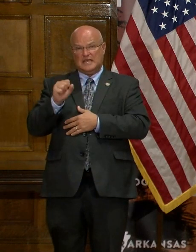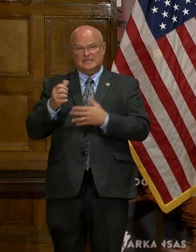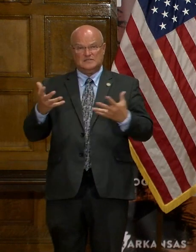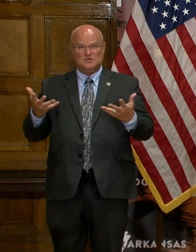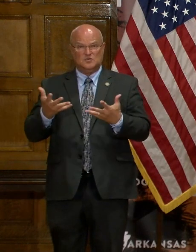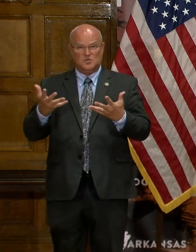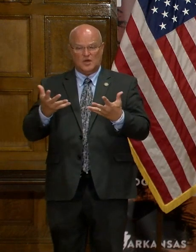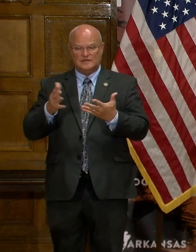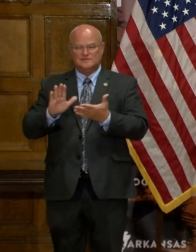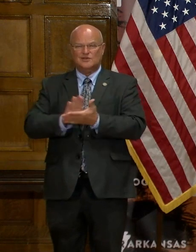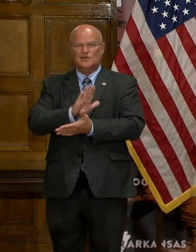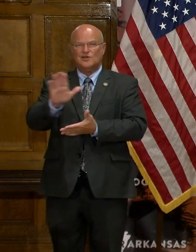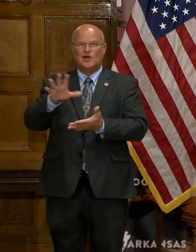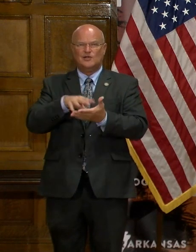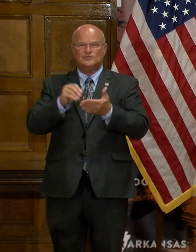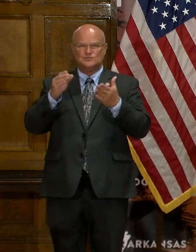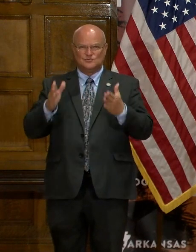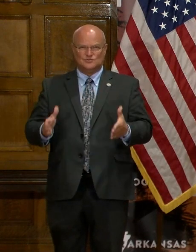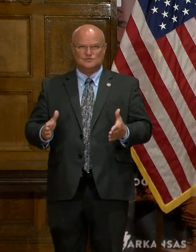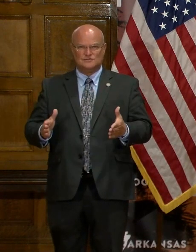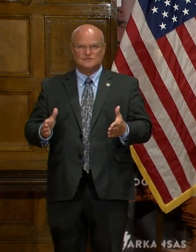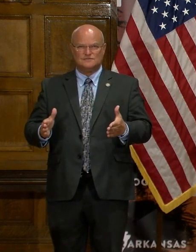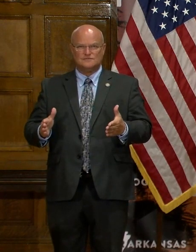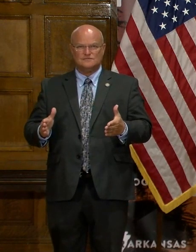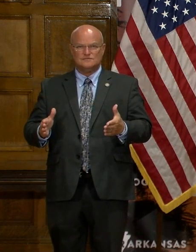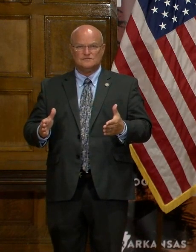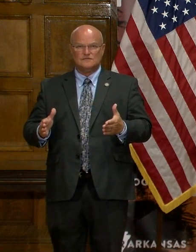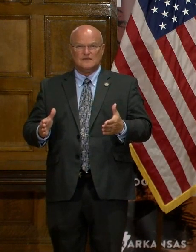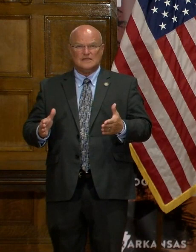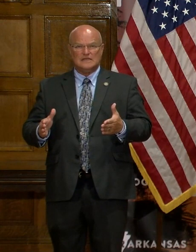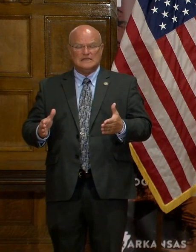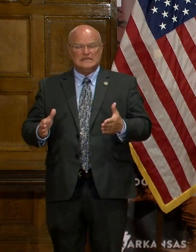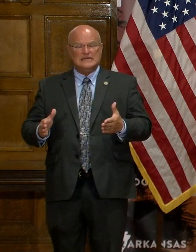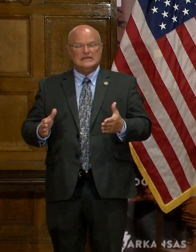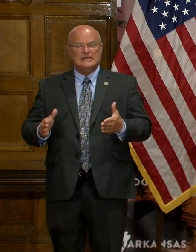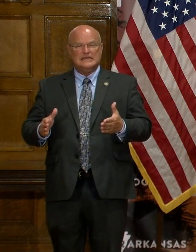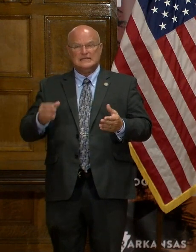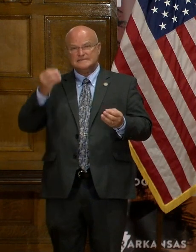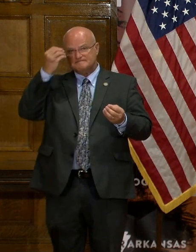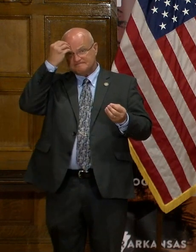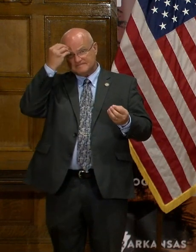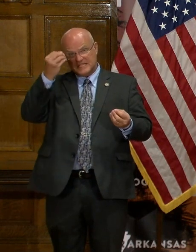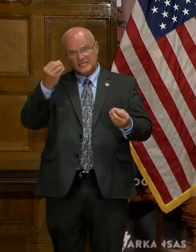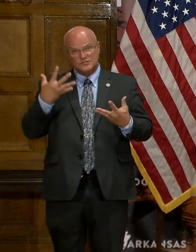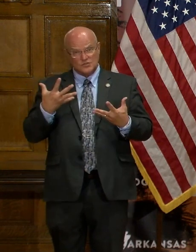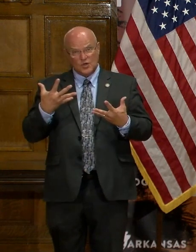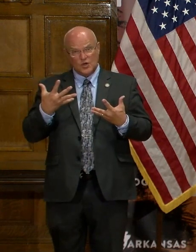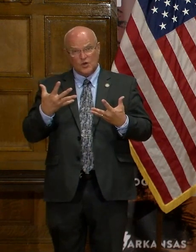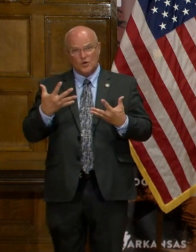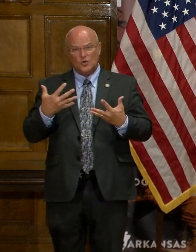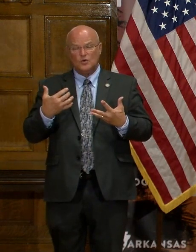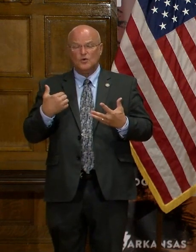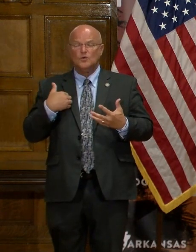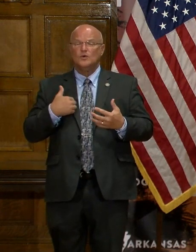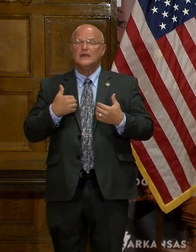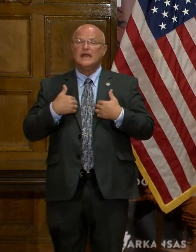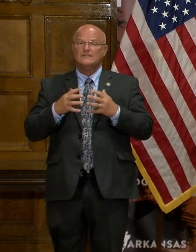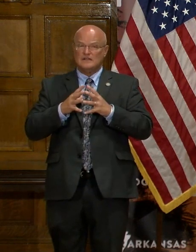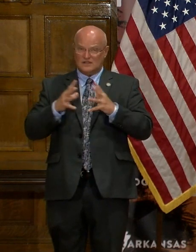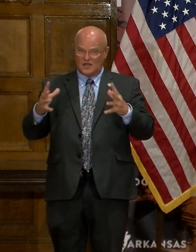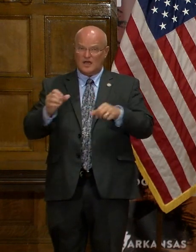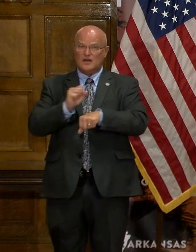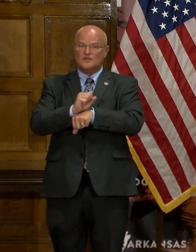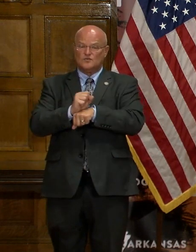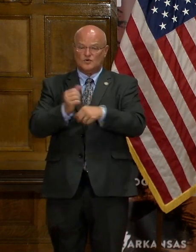college students. And it's just a signal that we have a lot of work to do here